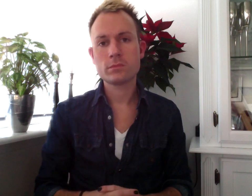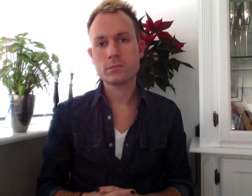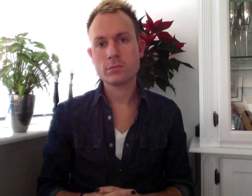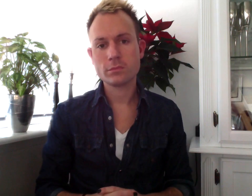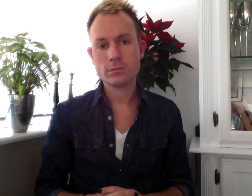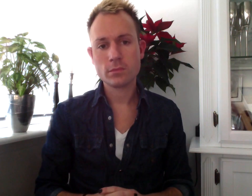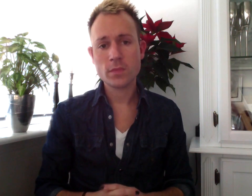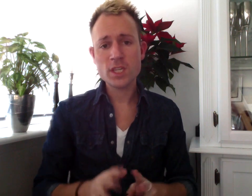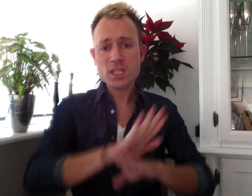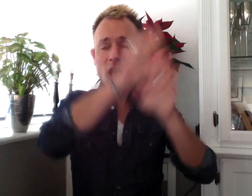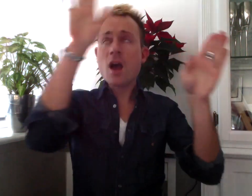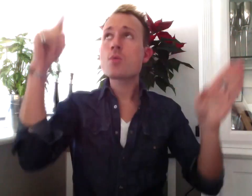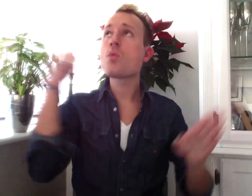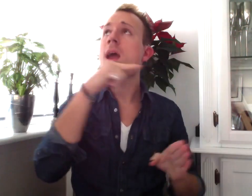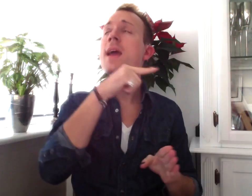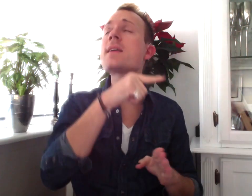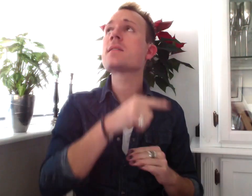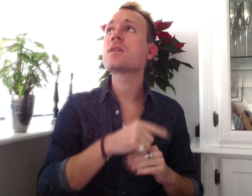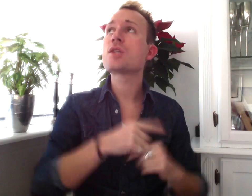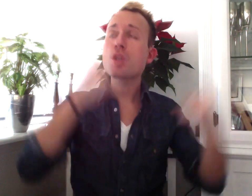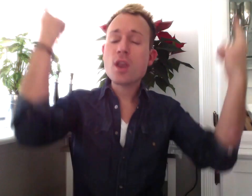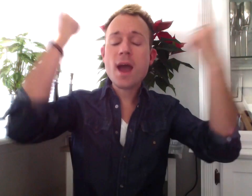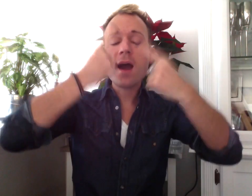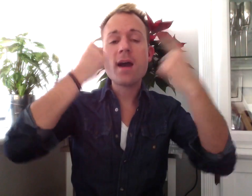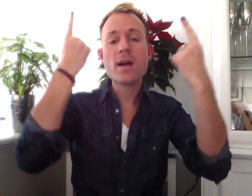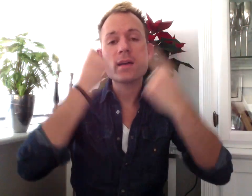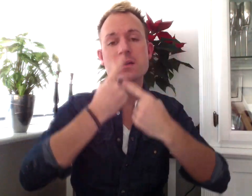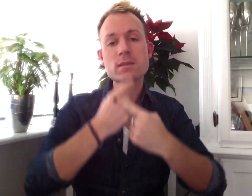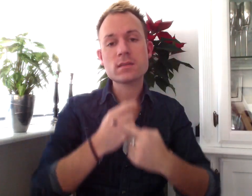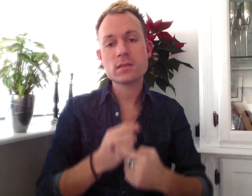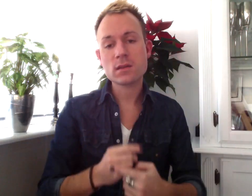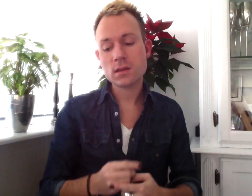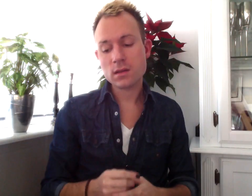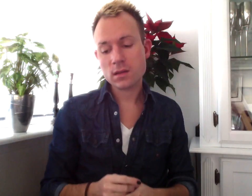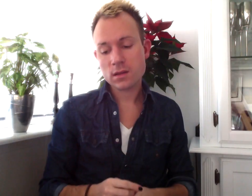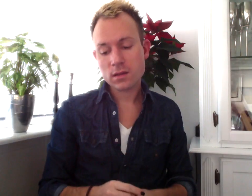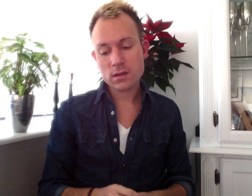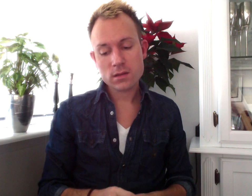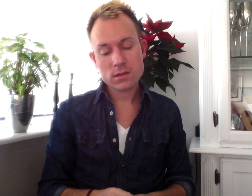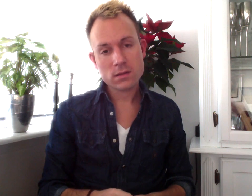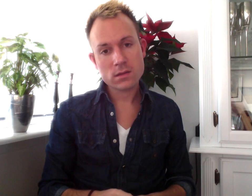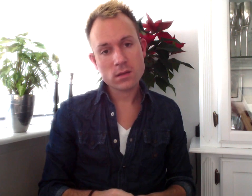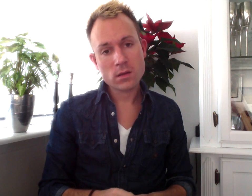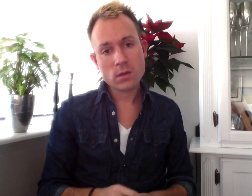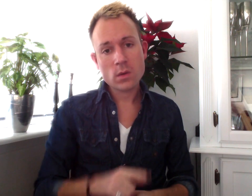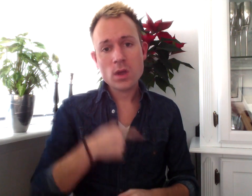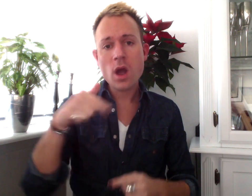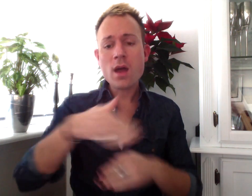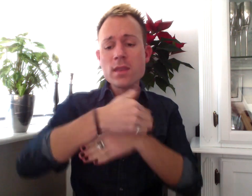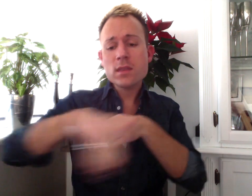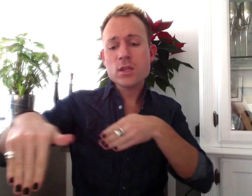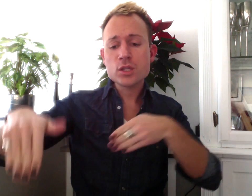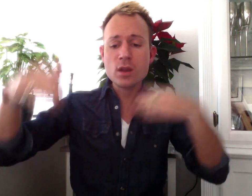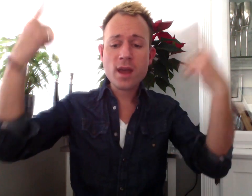The sky is red tonight, we're on the edge tonight,